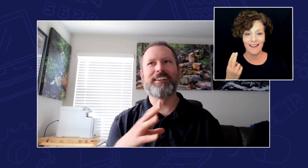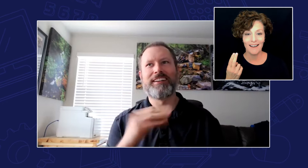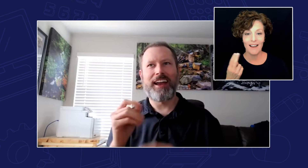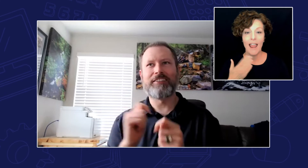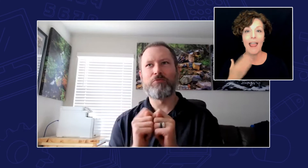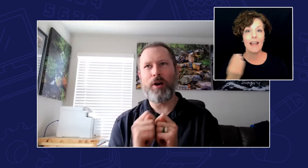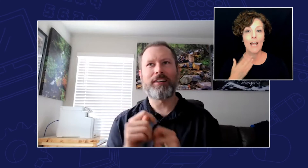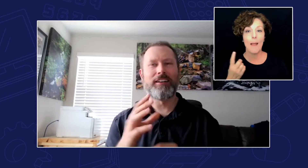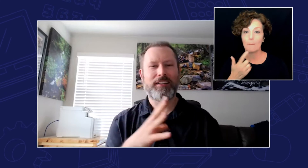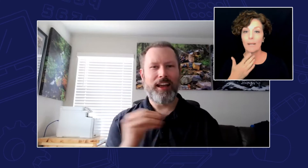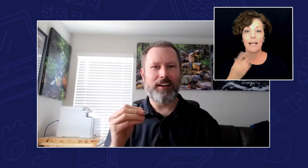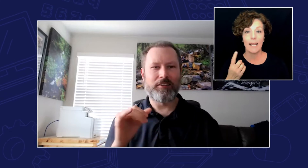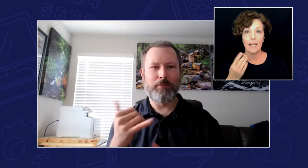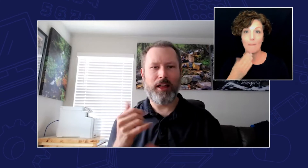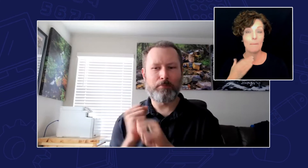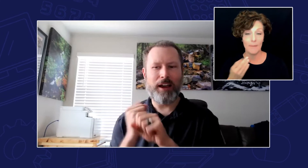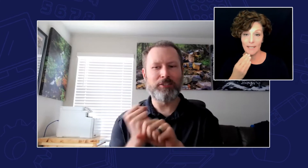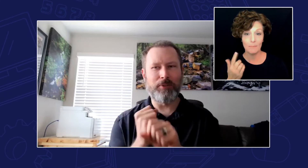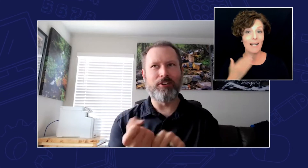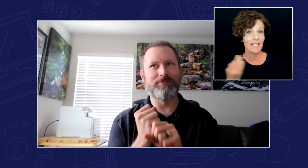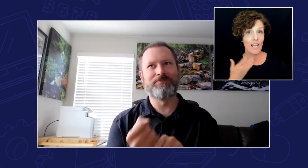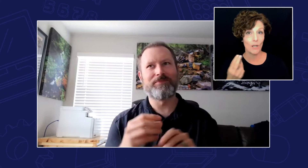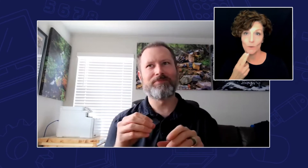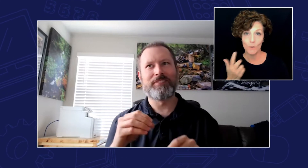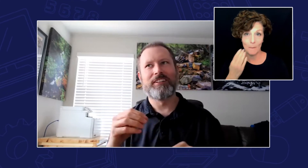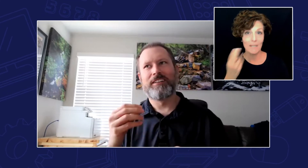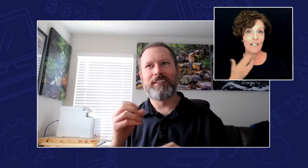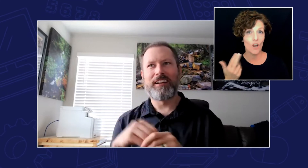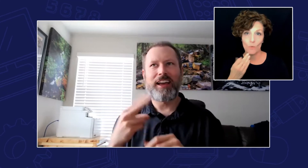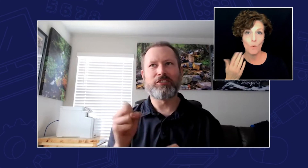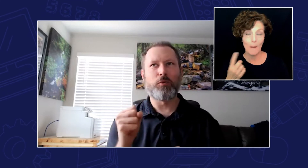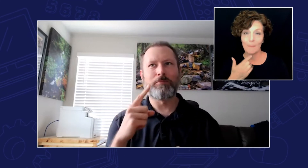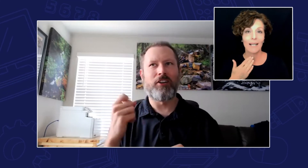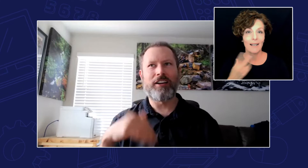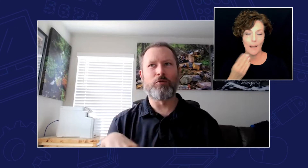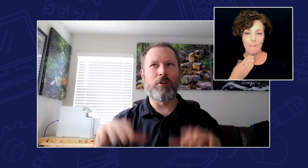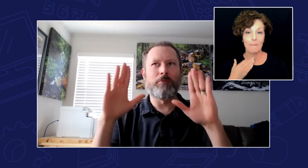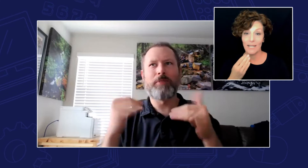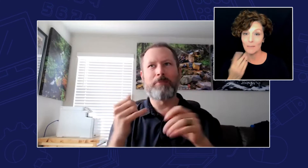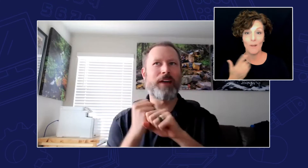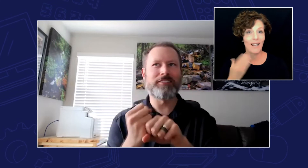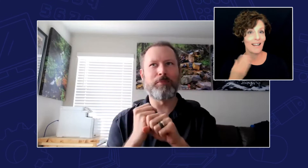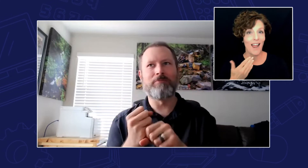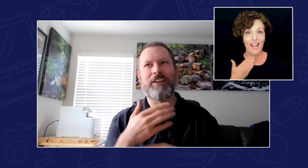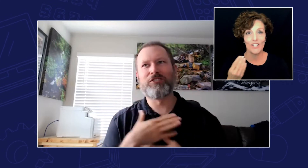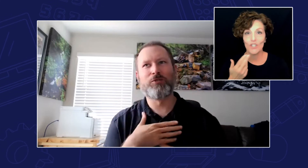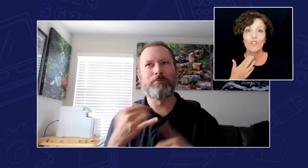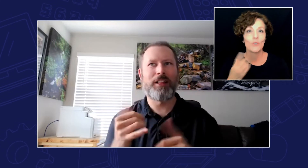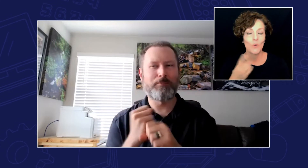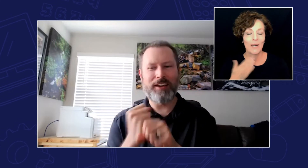and track and I played baseball in high school because I grew up playing baseball and I enjoyed